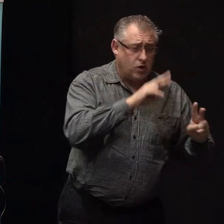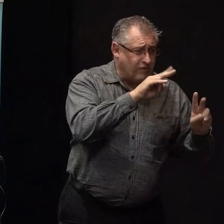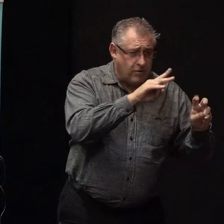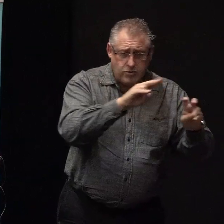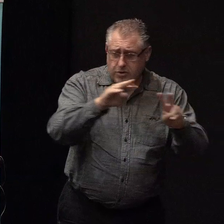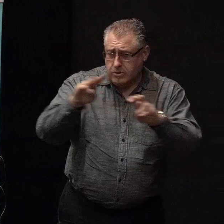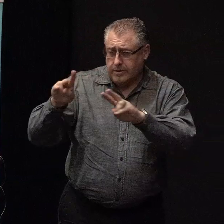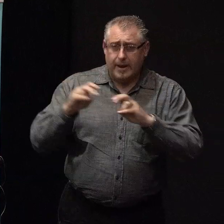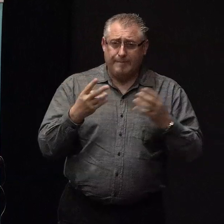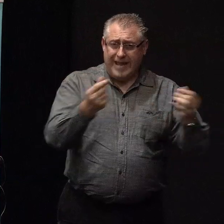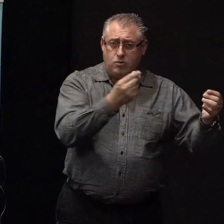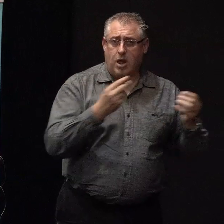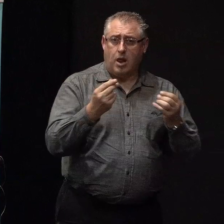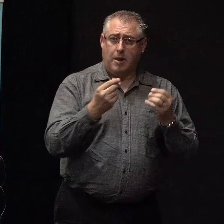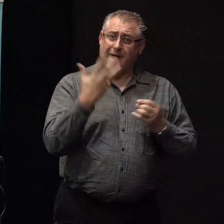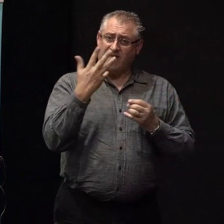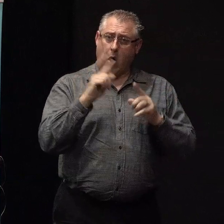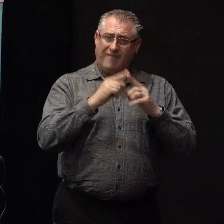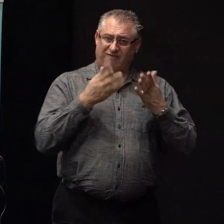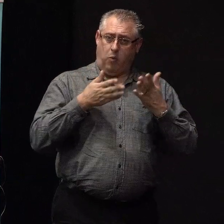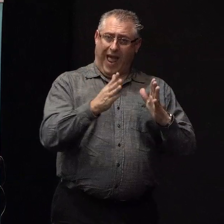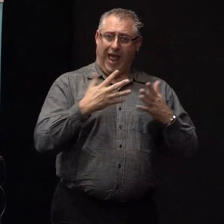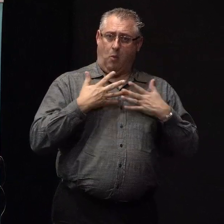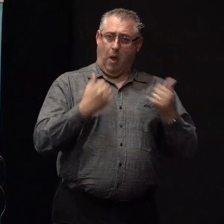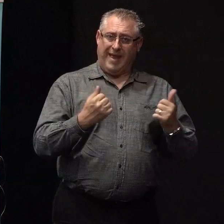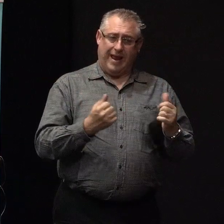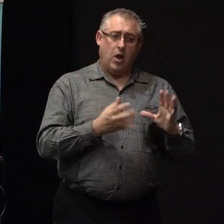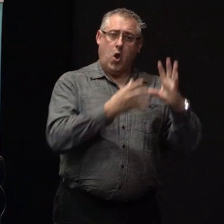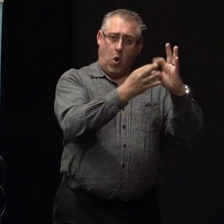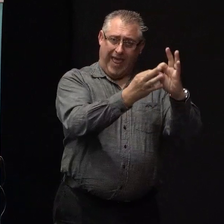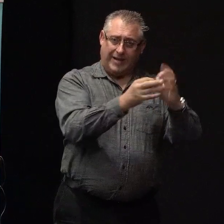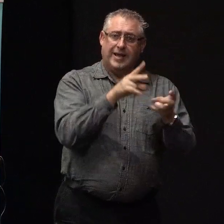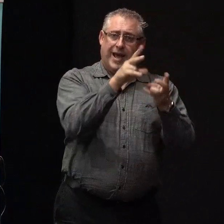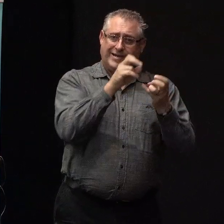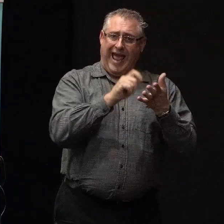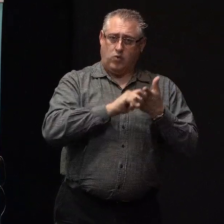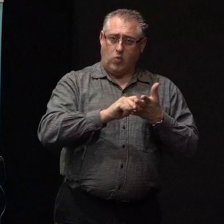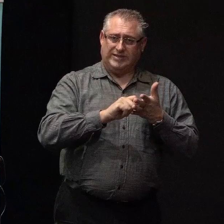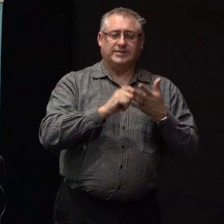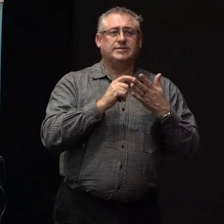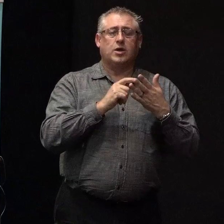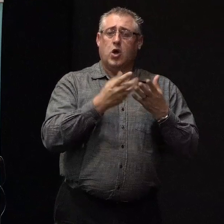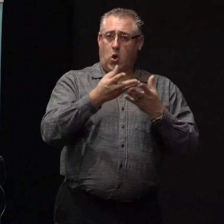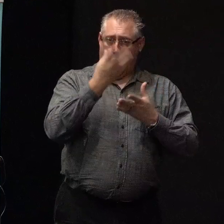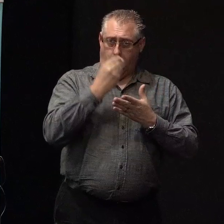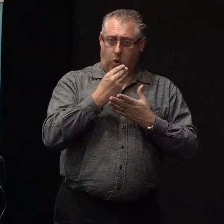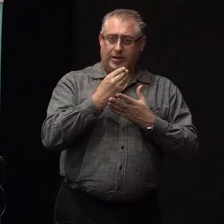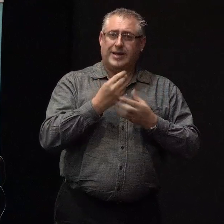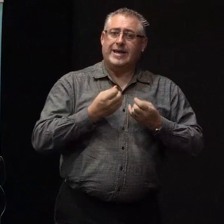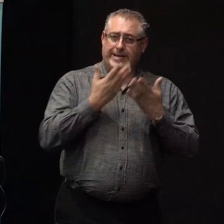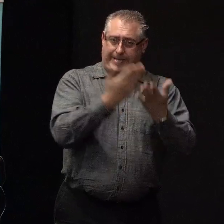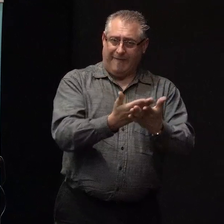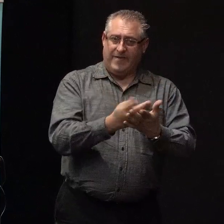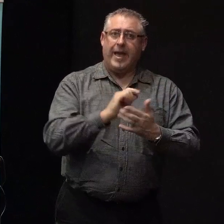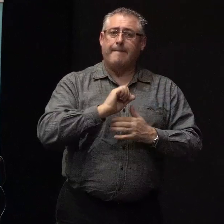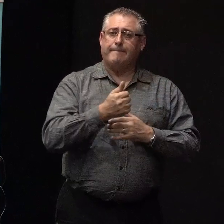material, with these five ways to well-being. Connect, take notice, learn, give, and be